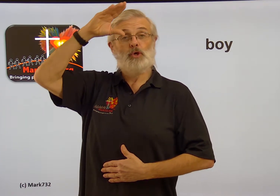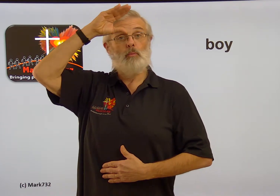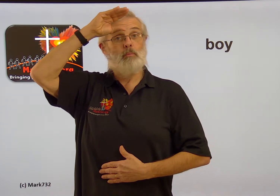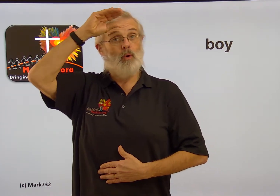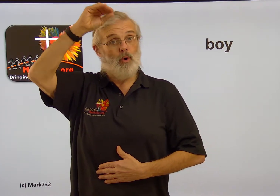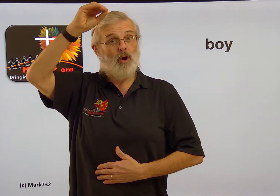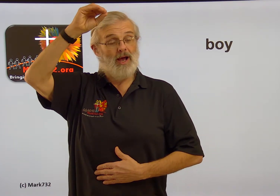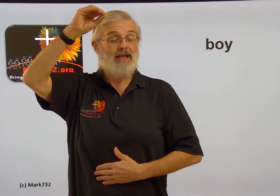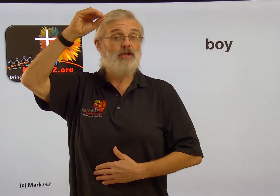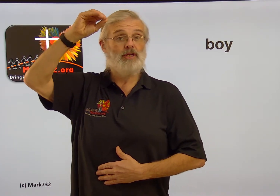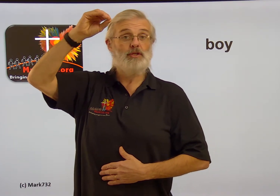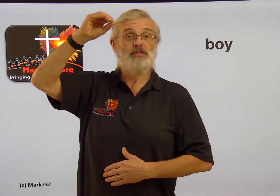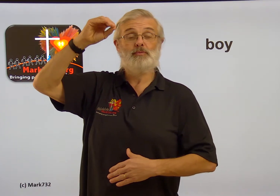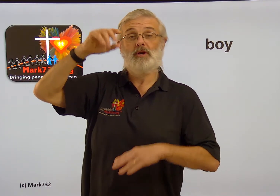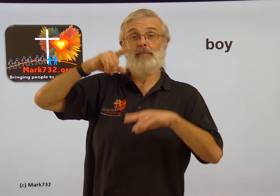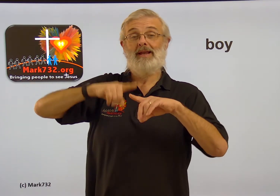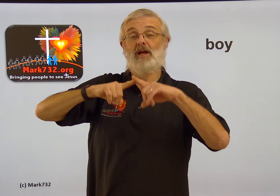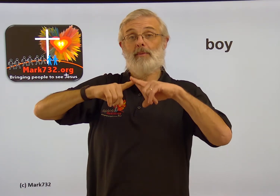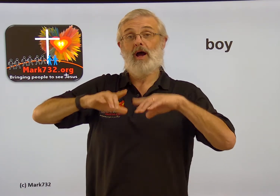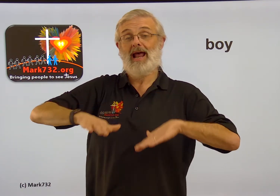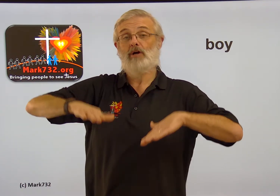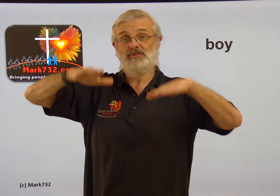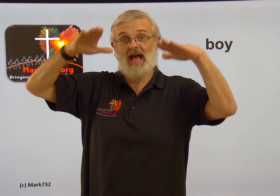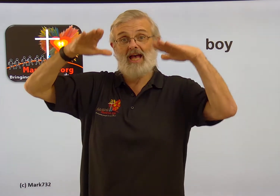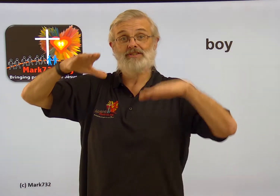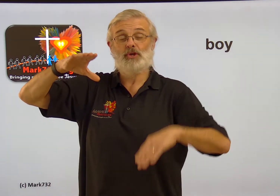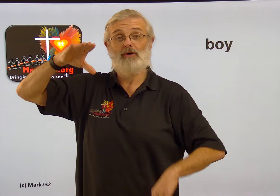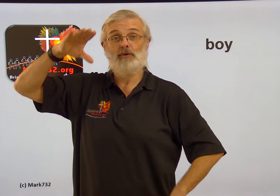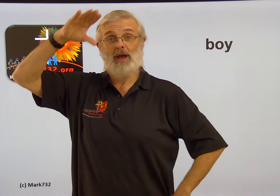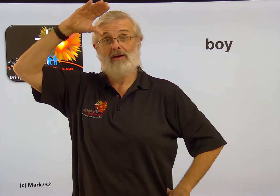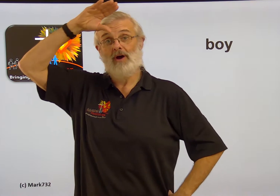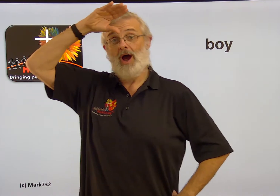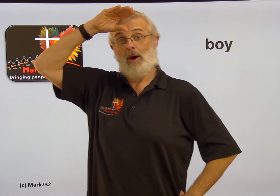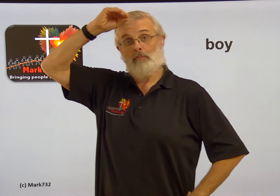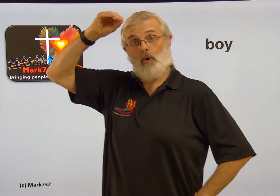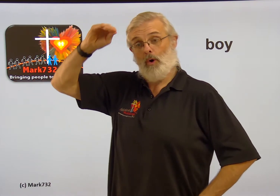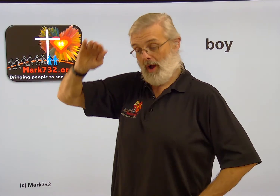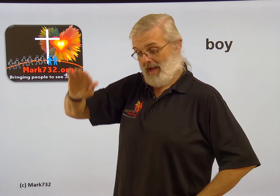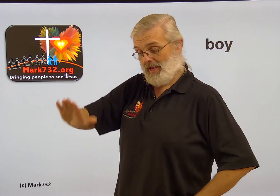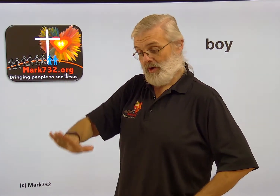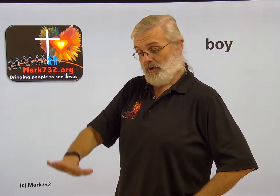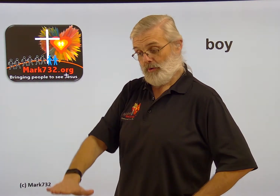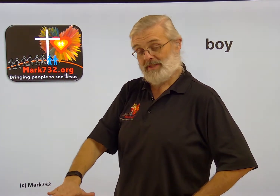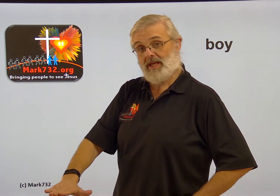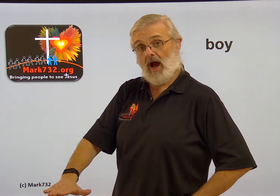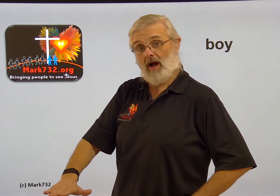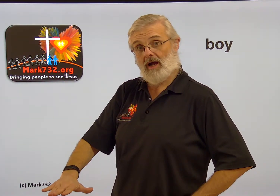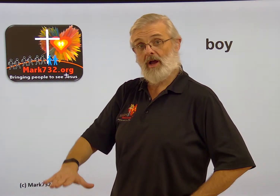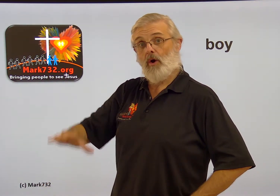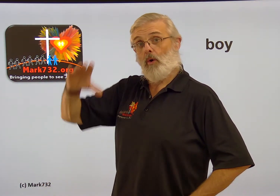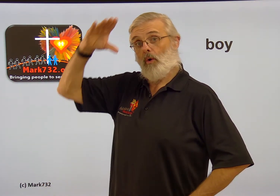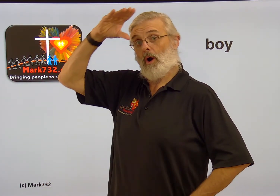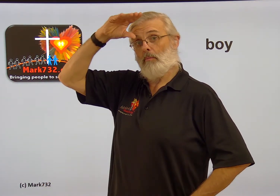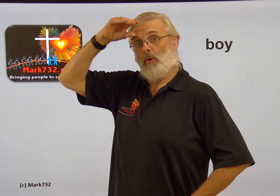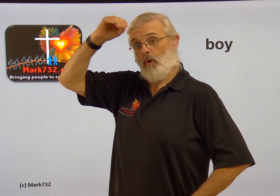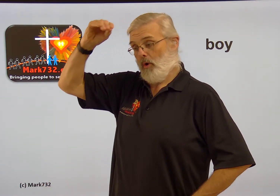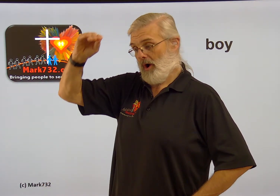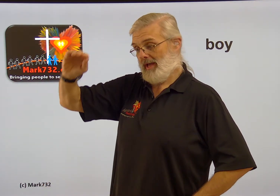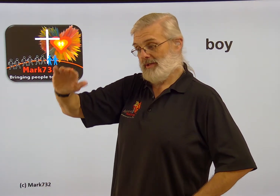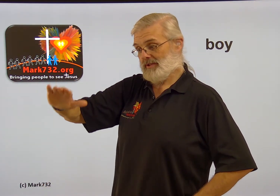boy you can use for depending upon how size so if you have a boy who's young or a boy who's a